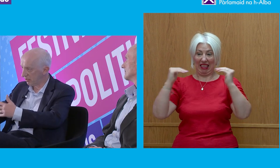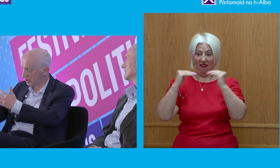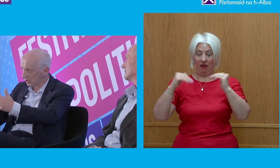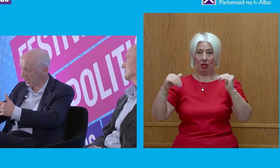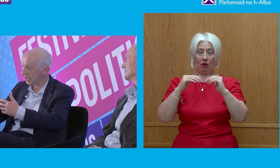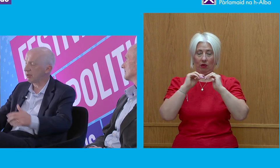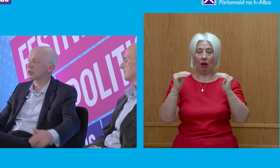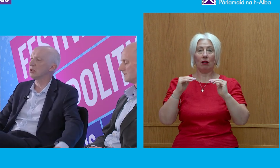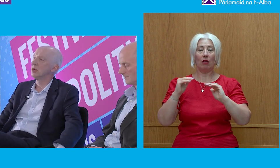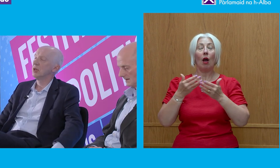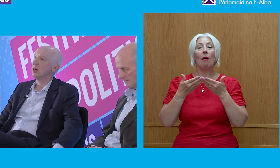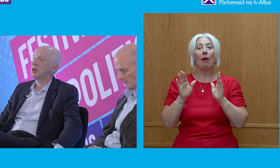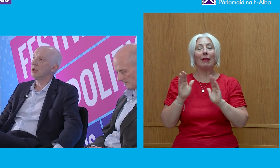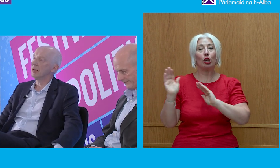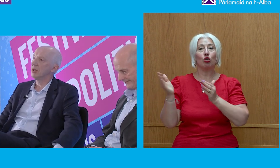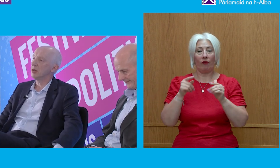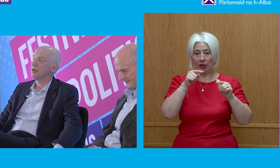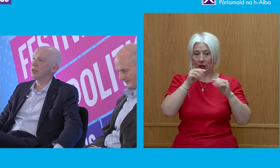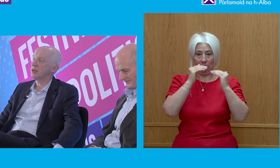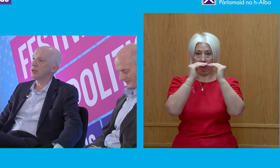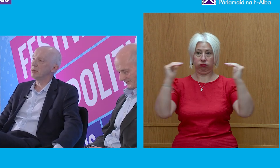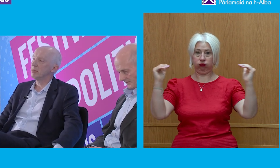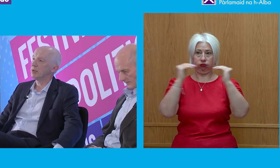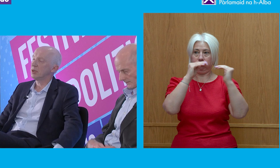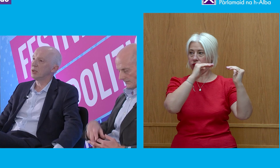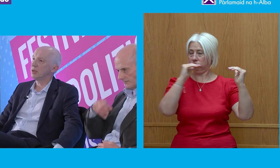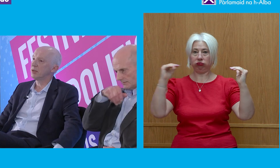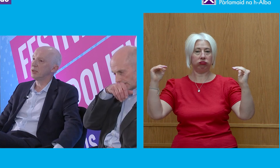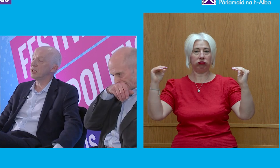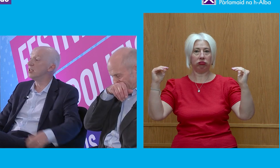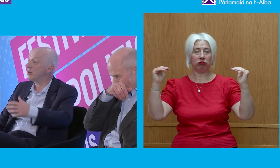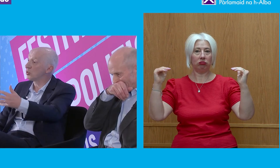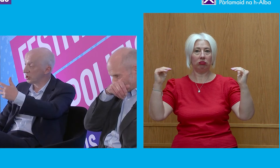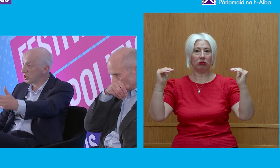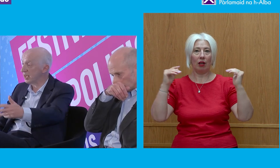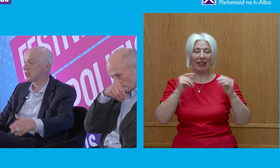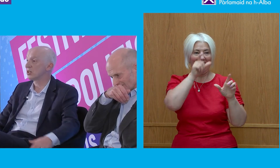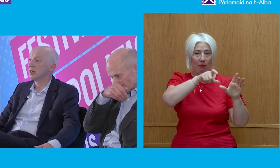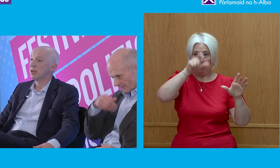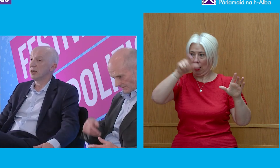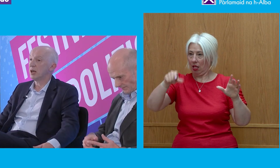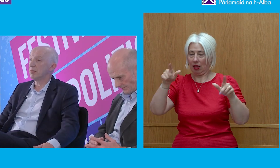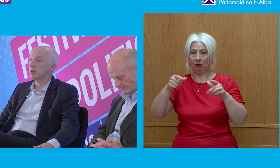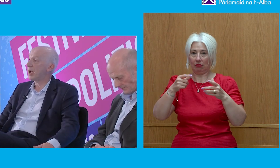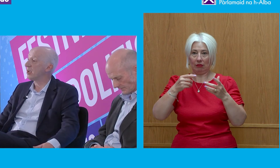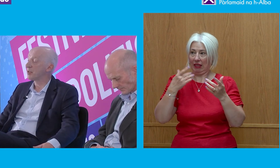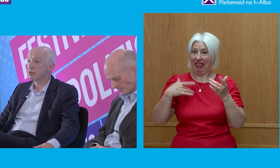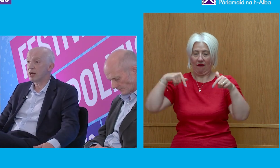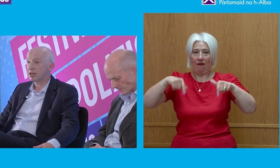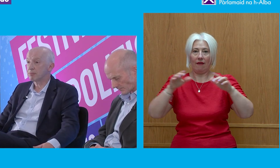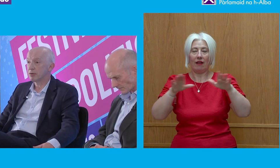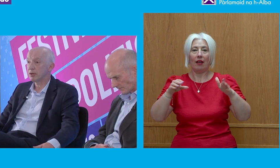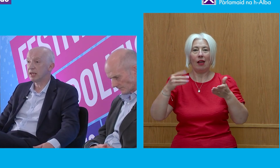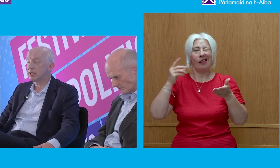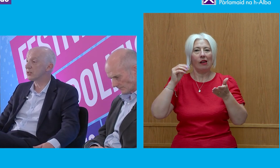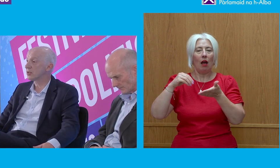public services encounter the individual, the state, the paying of the